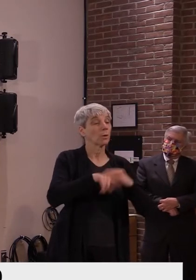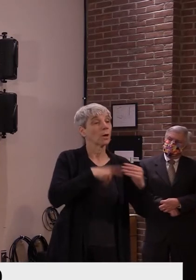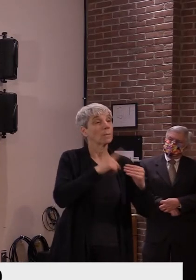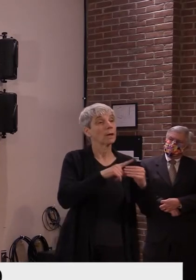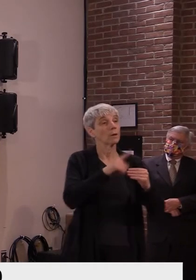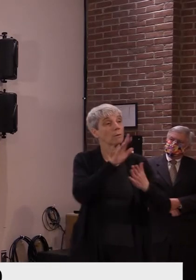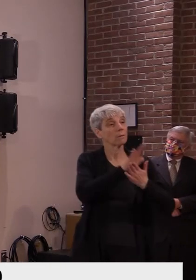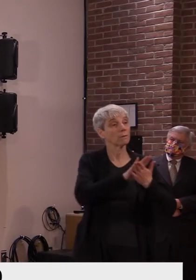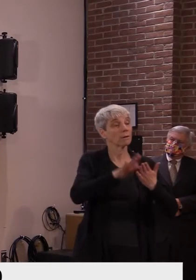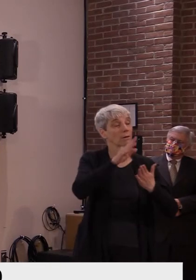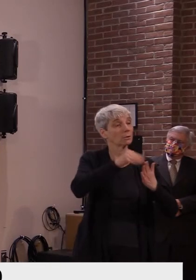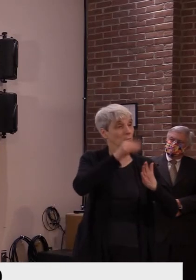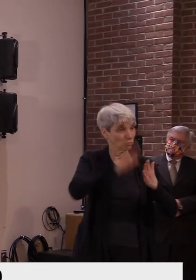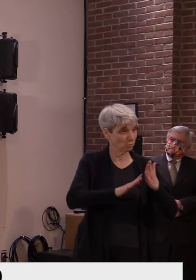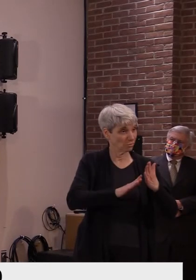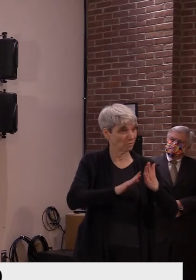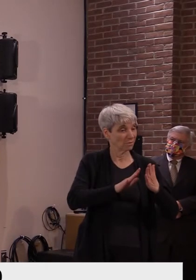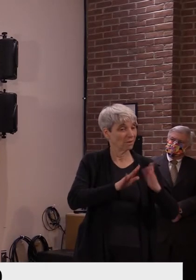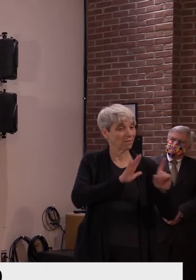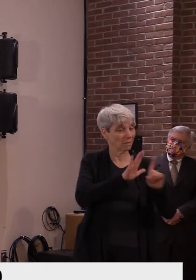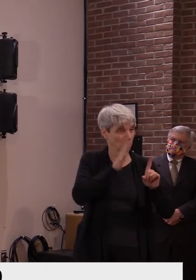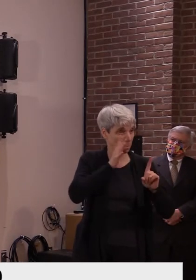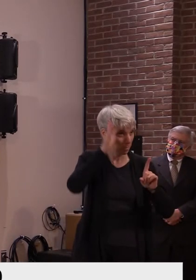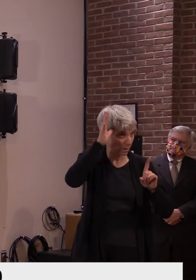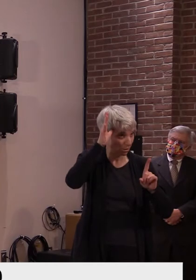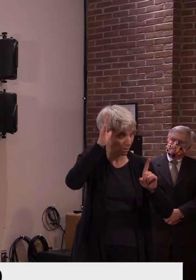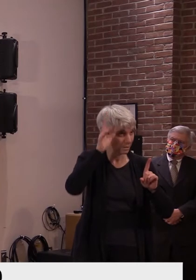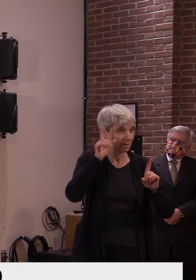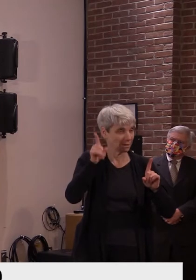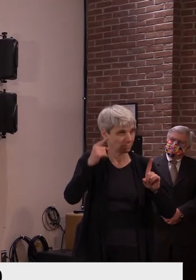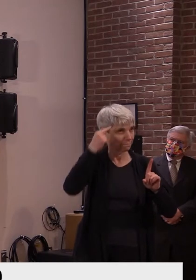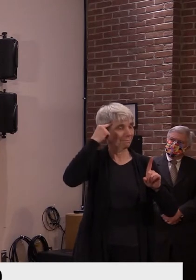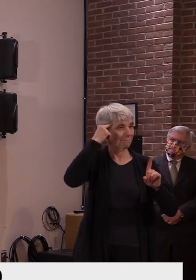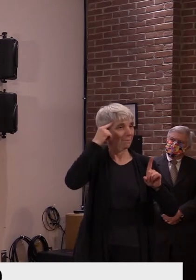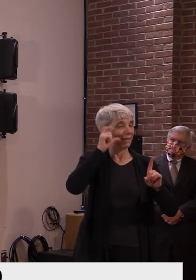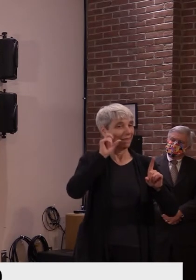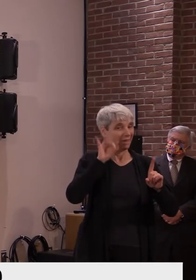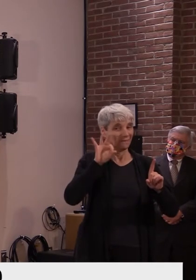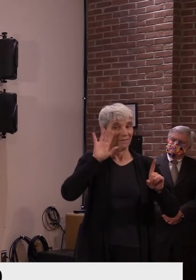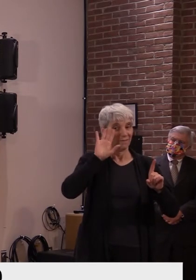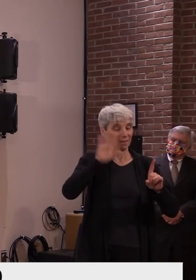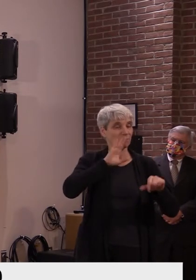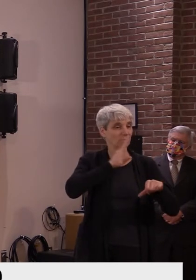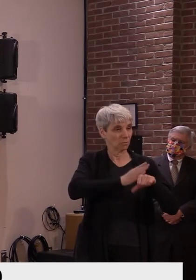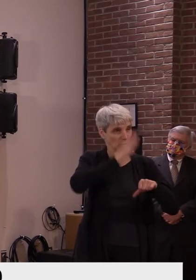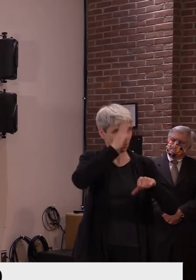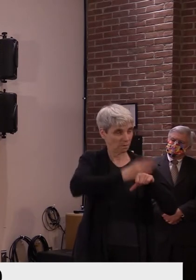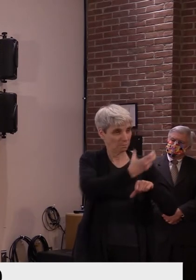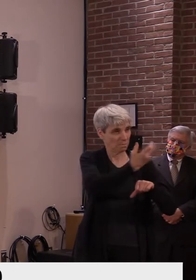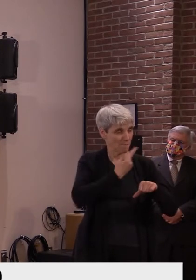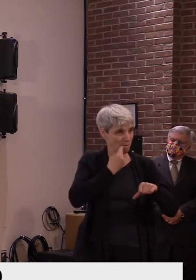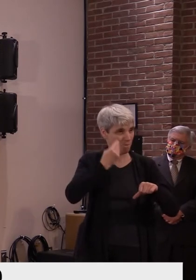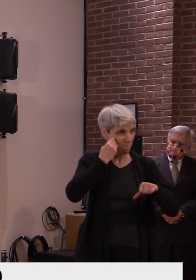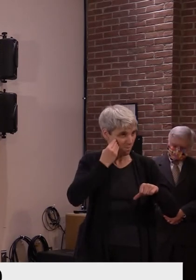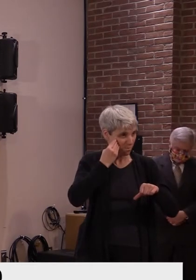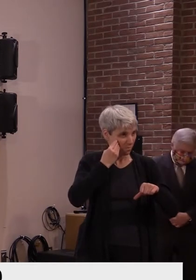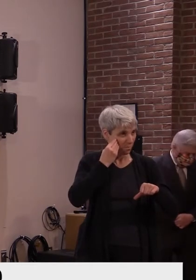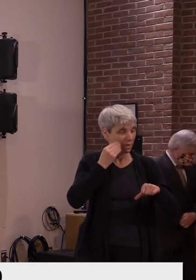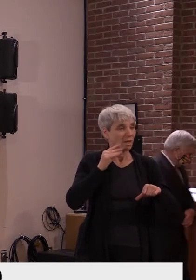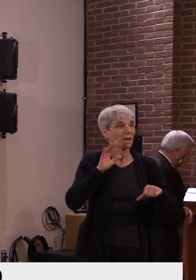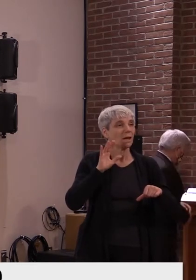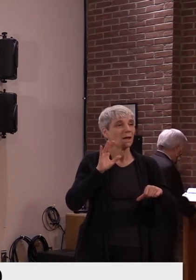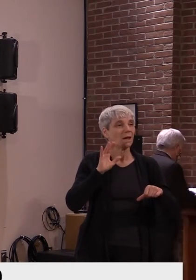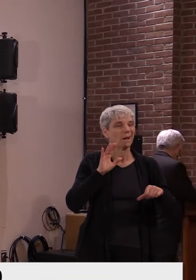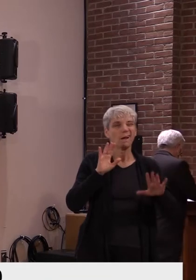parents should be concerned that when their college students come home, forget about quarantine before